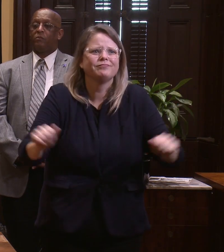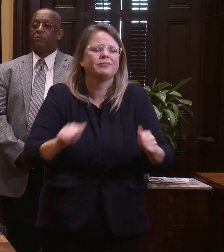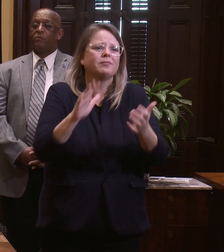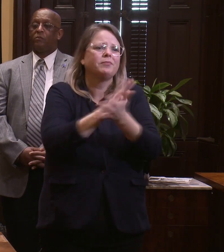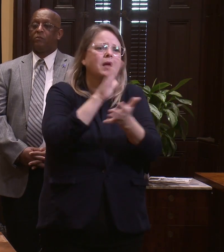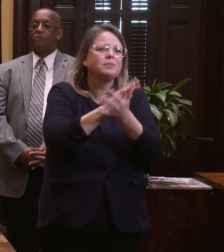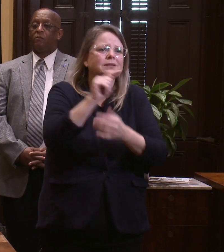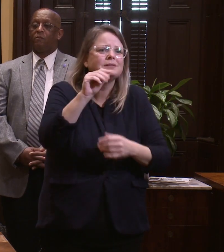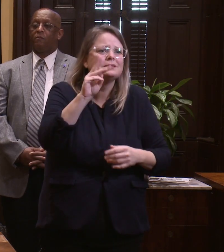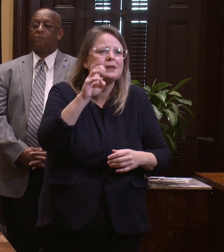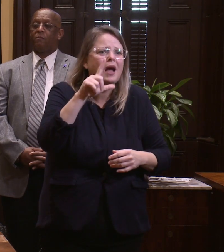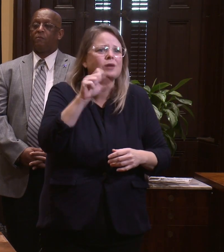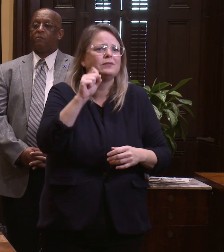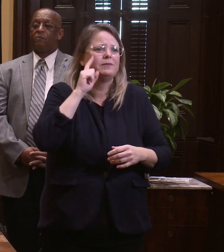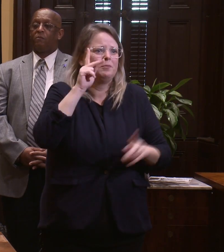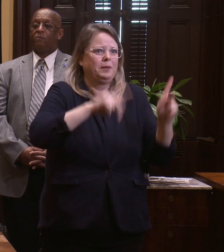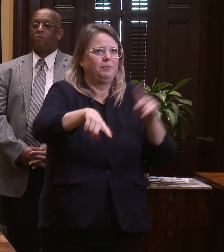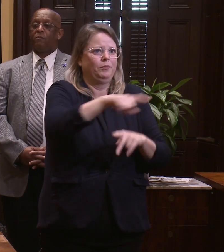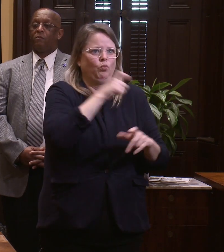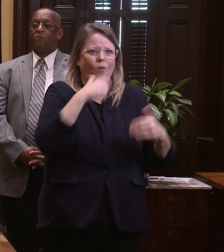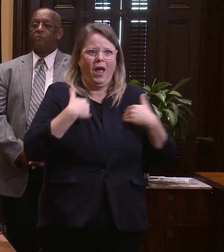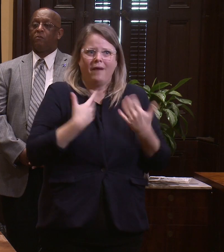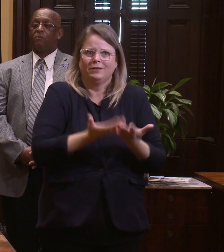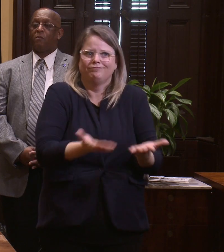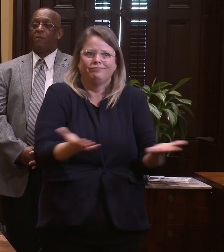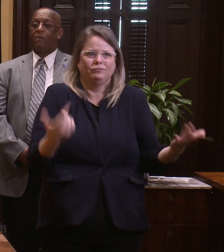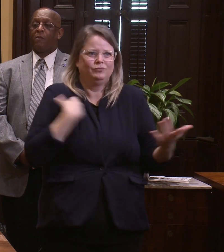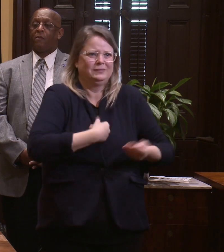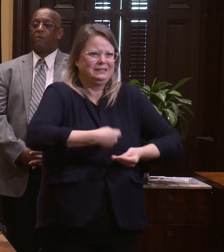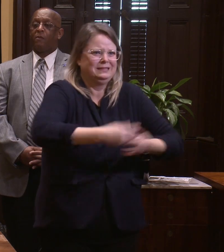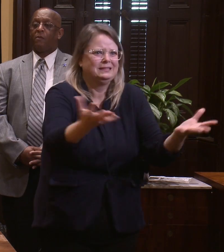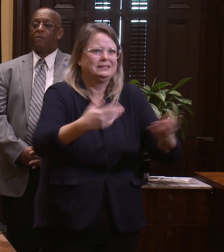encampments and unable or unwilling to enter shelter.